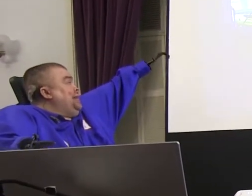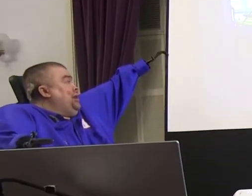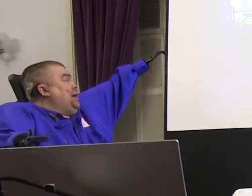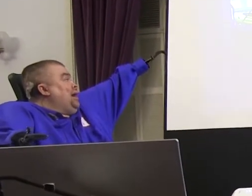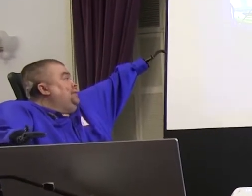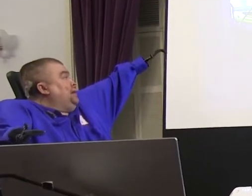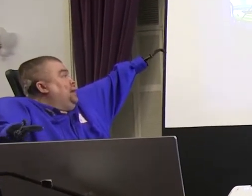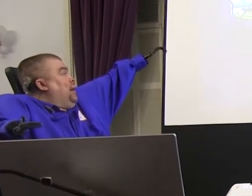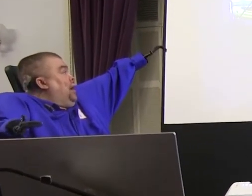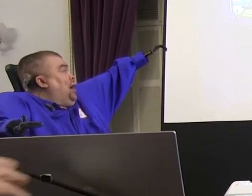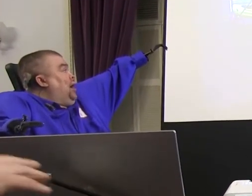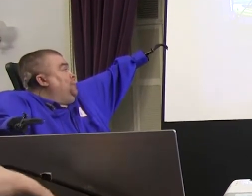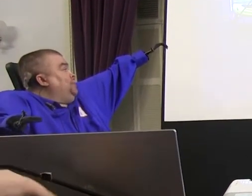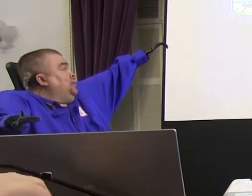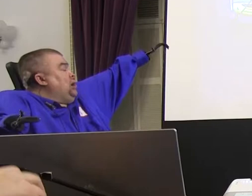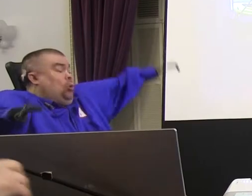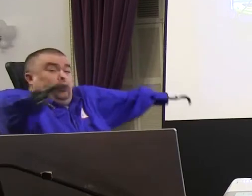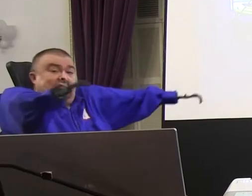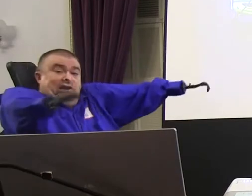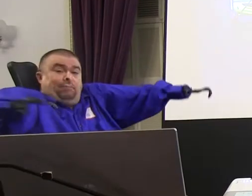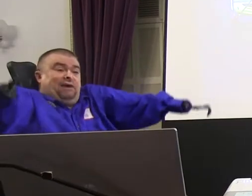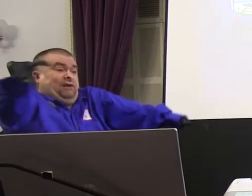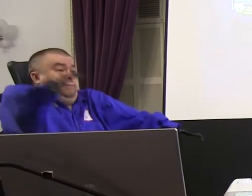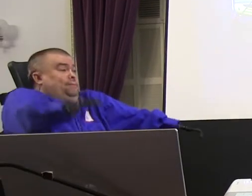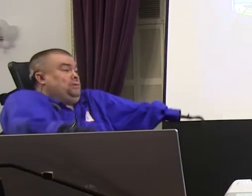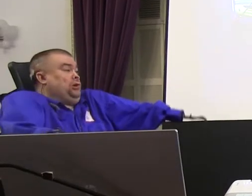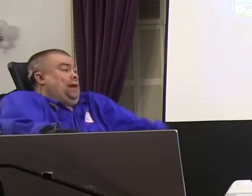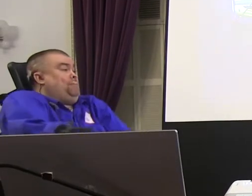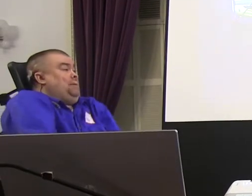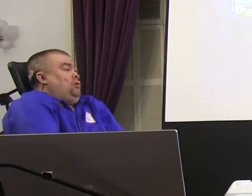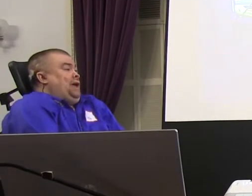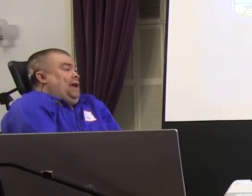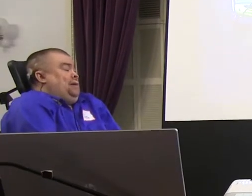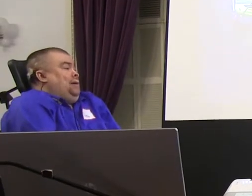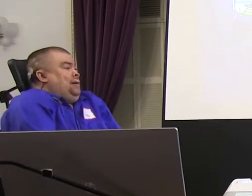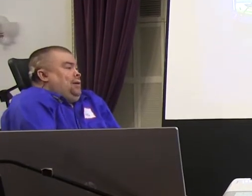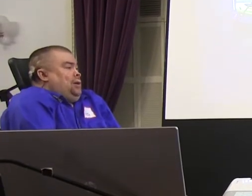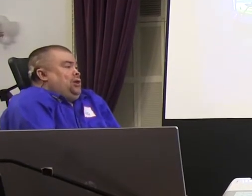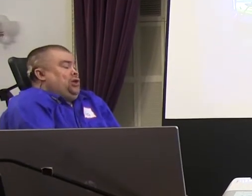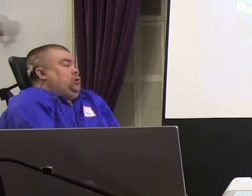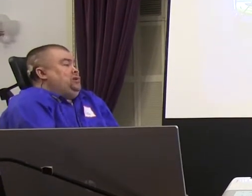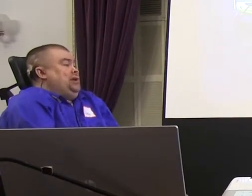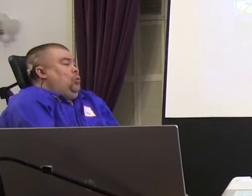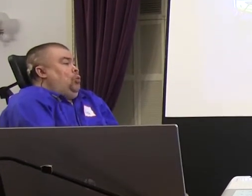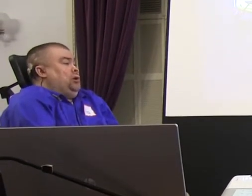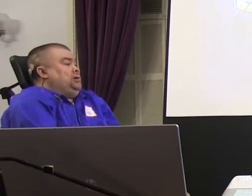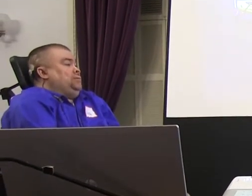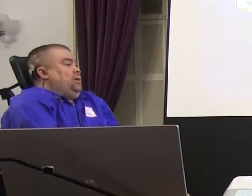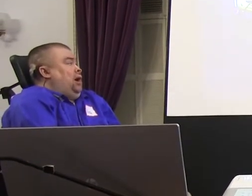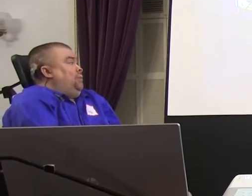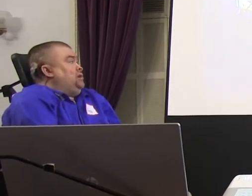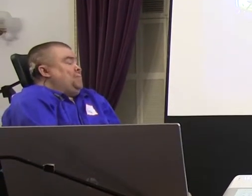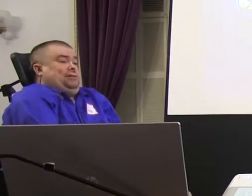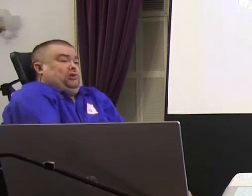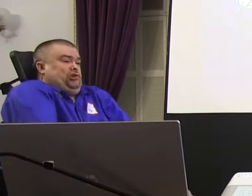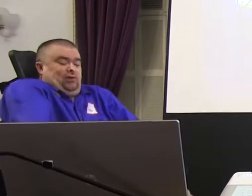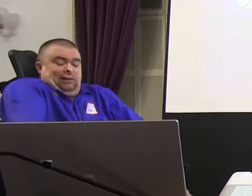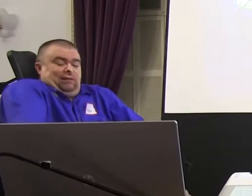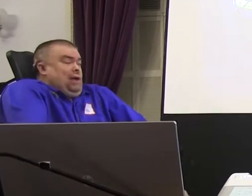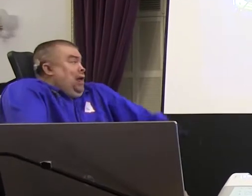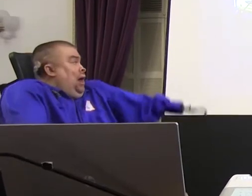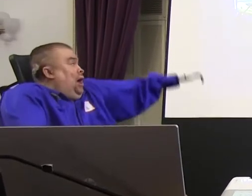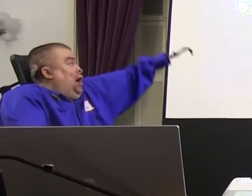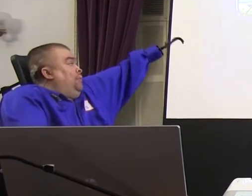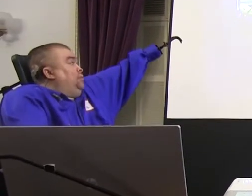issues. And then you have the oars on a pivot so that people can use the oars despite their